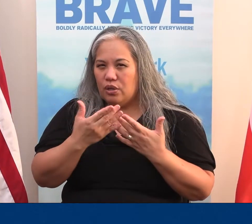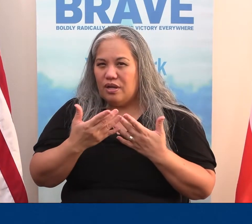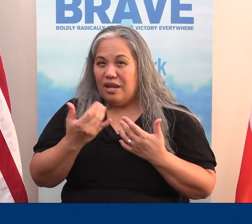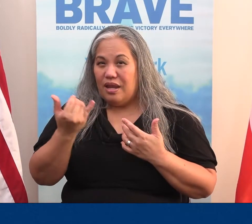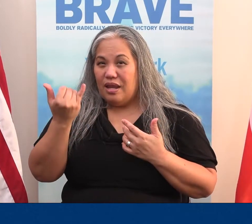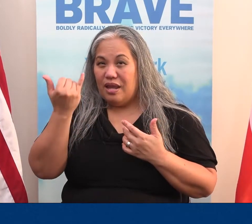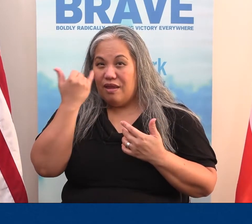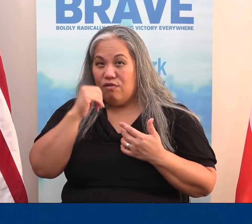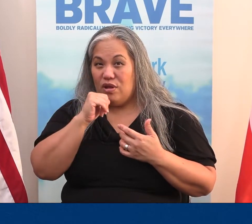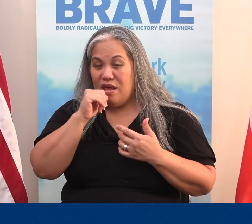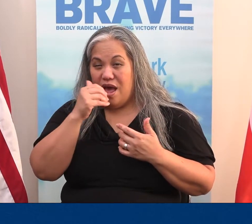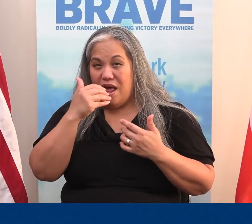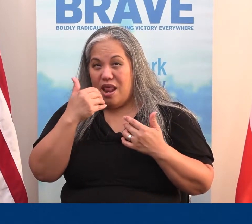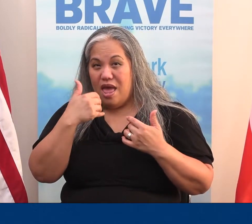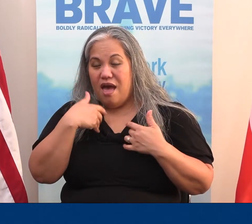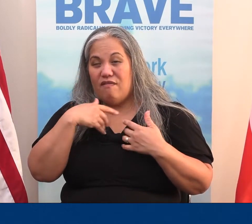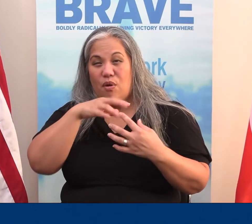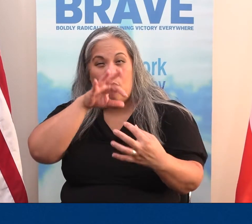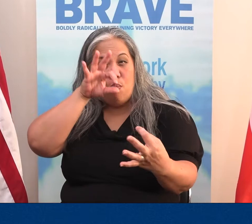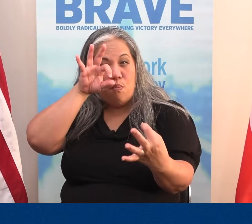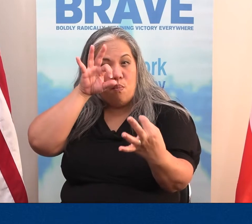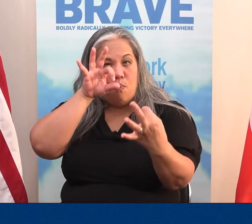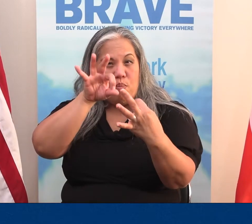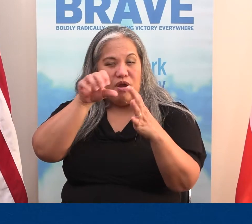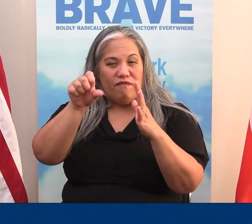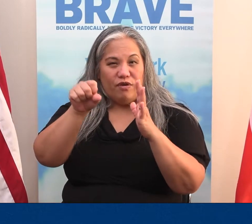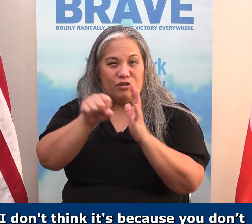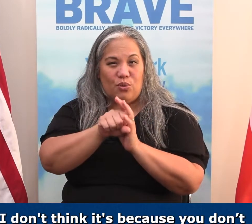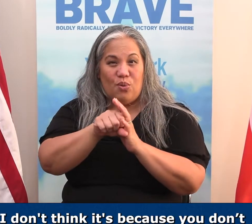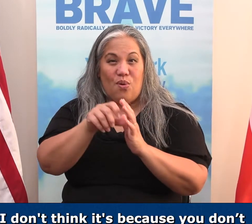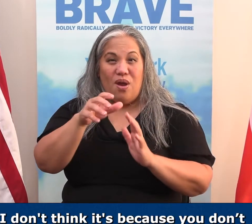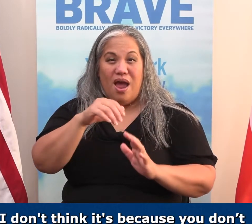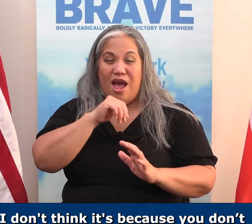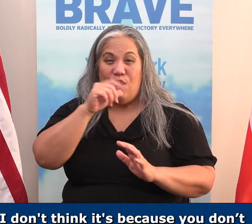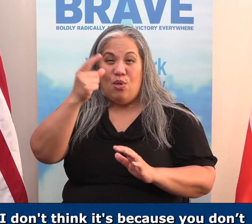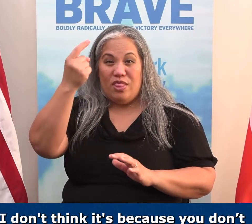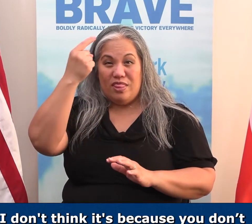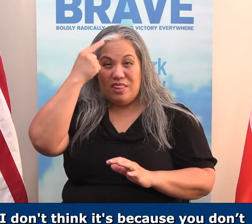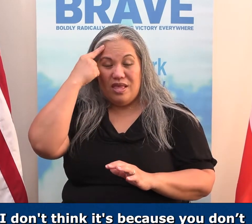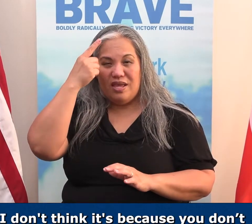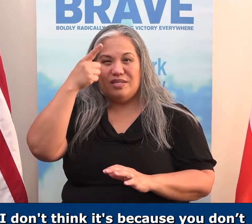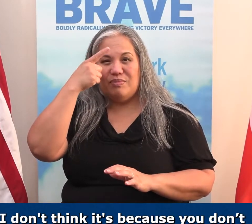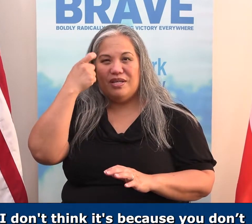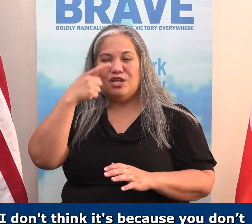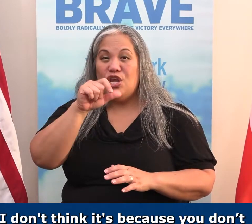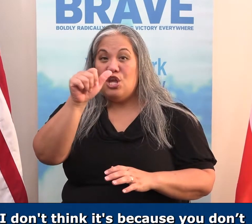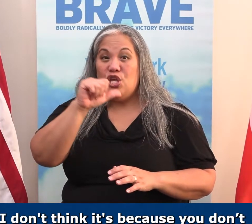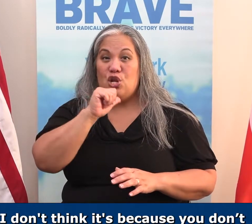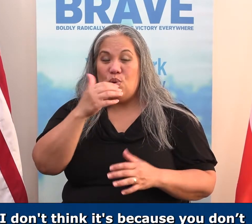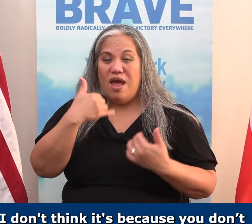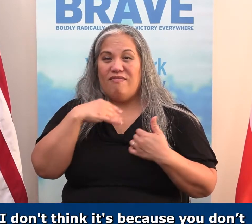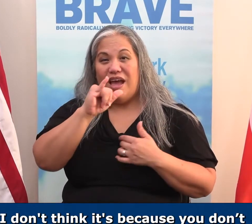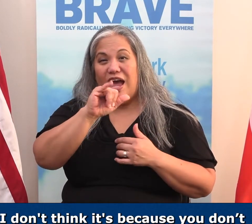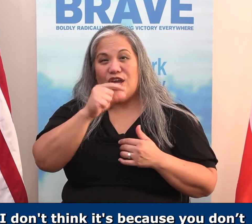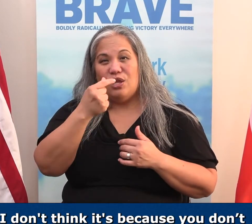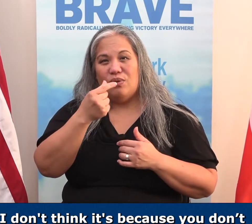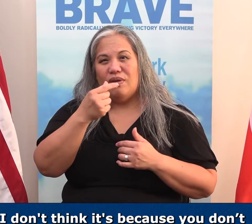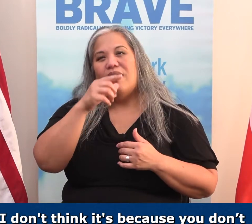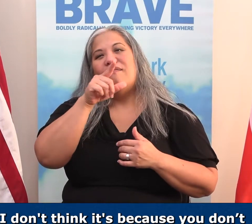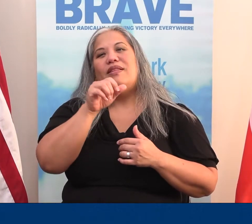If you didn't get a perfect score, I don't think it's because you don't have the IQ of Larry Scipione.